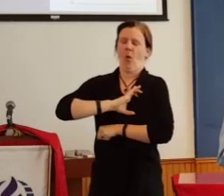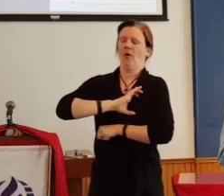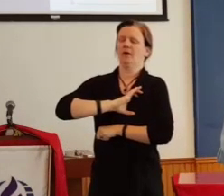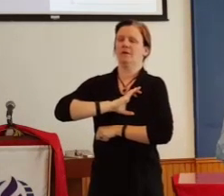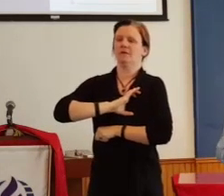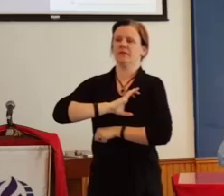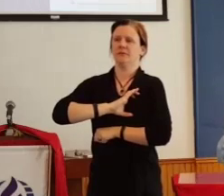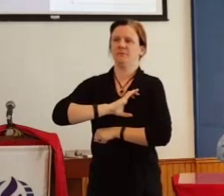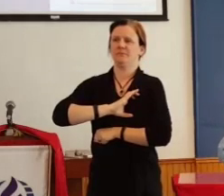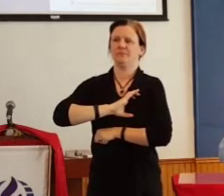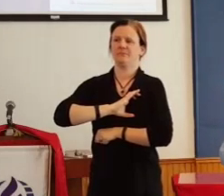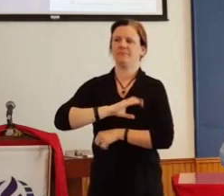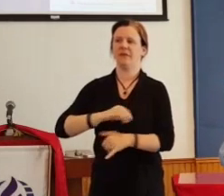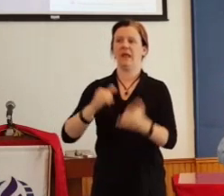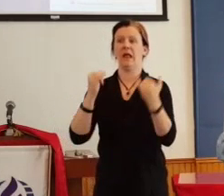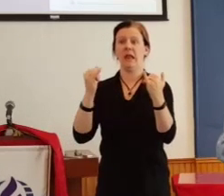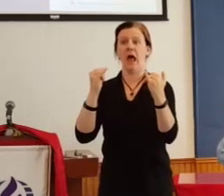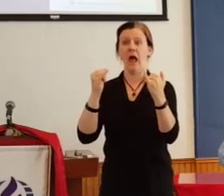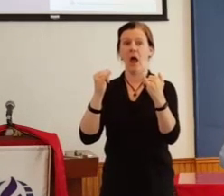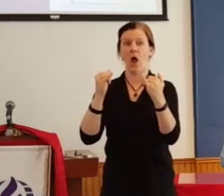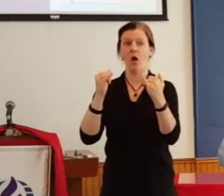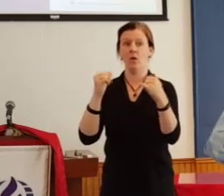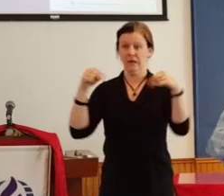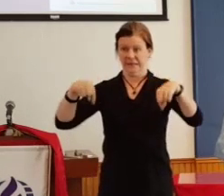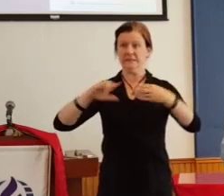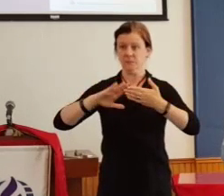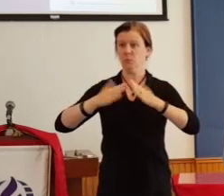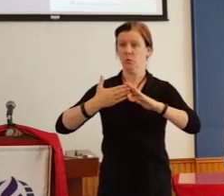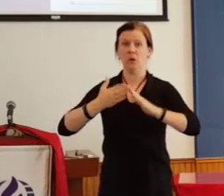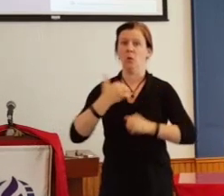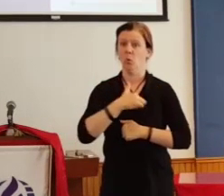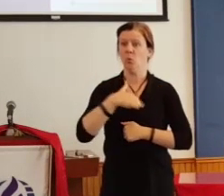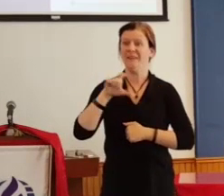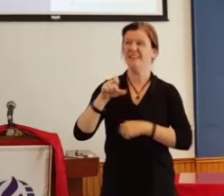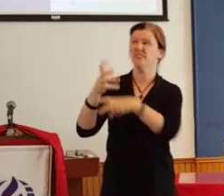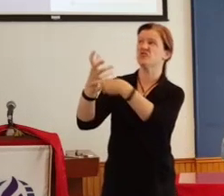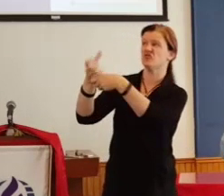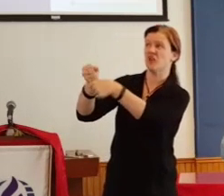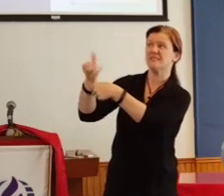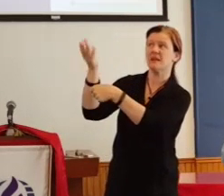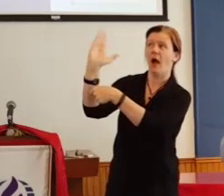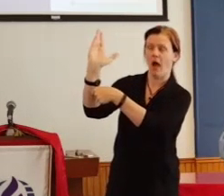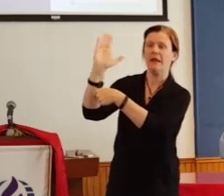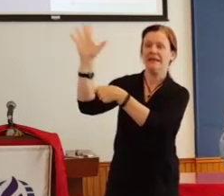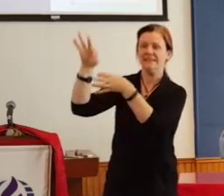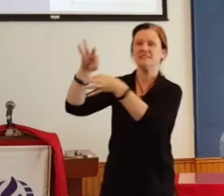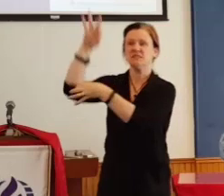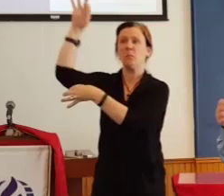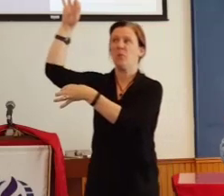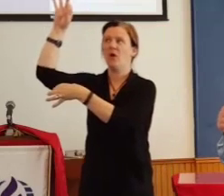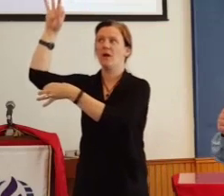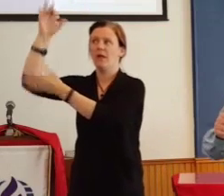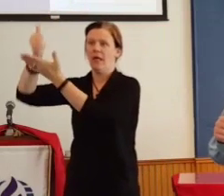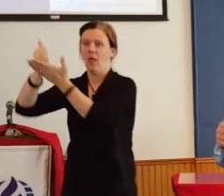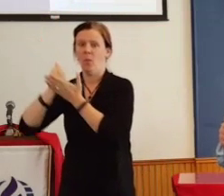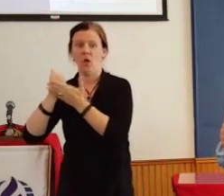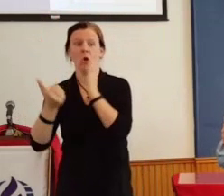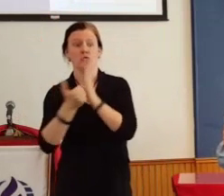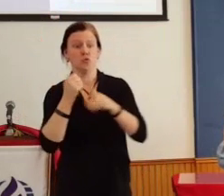And now more than ever, as a community, we need to trust that God through the Spirit will lead us not only to new places of ministry,